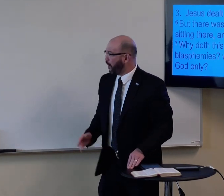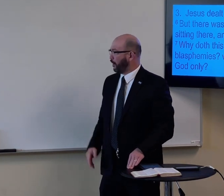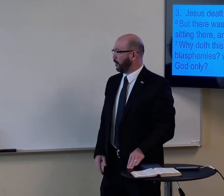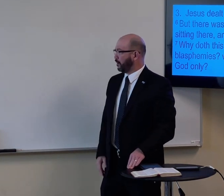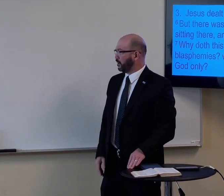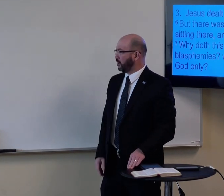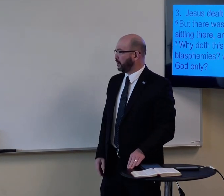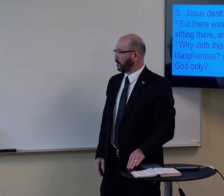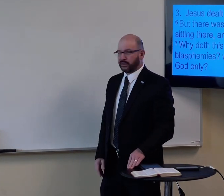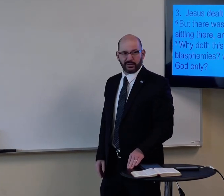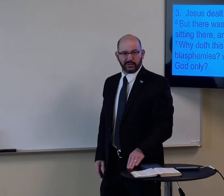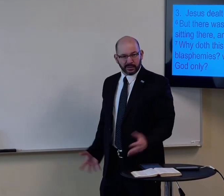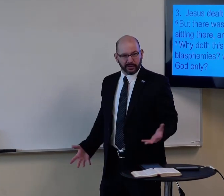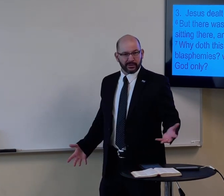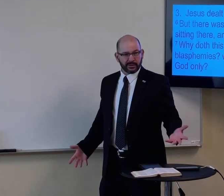To say that they are God. God.